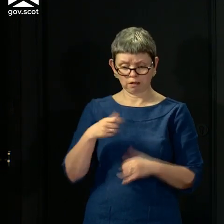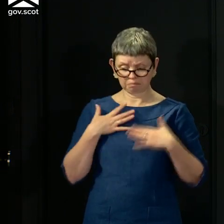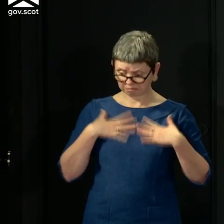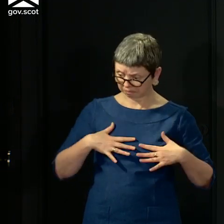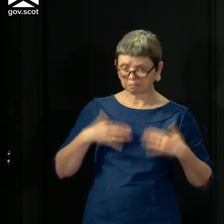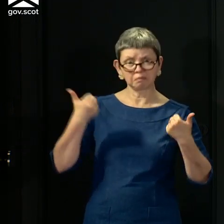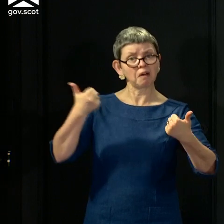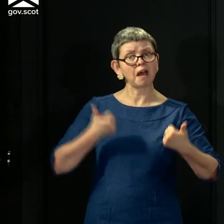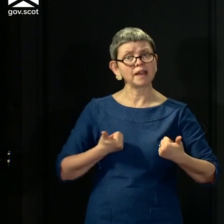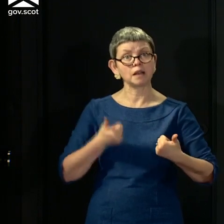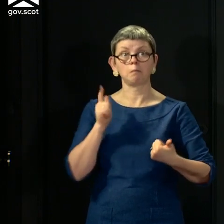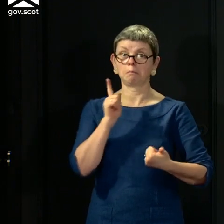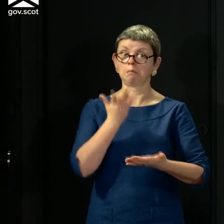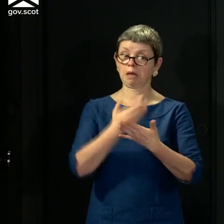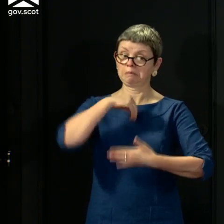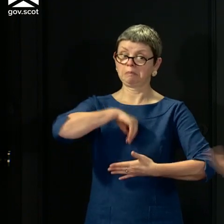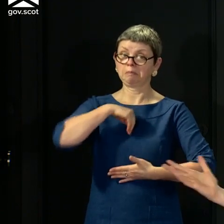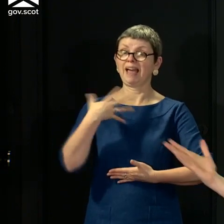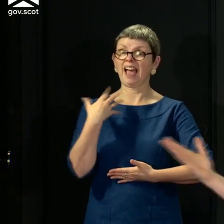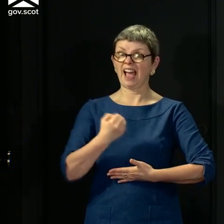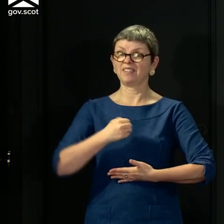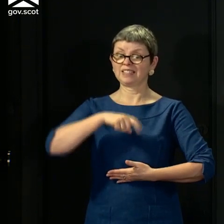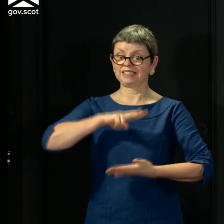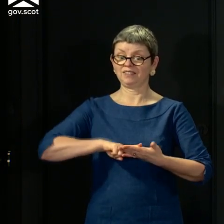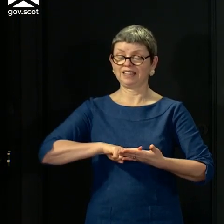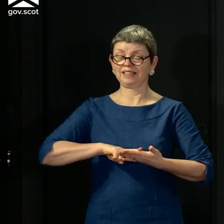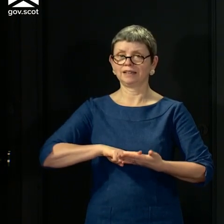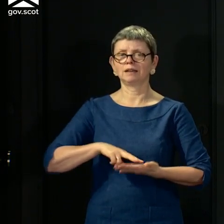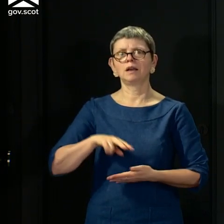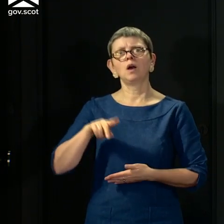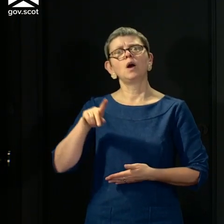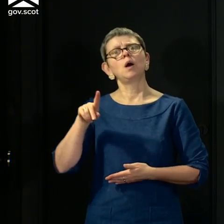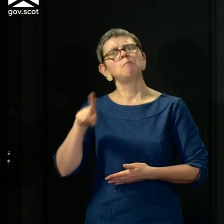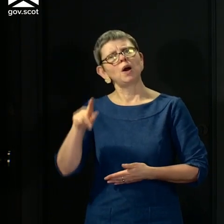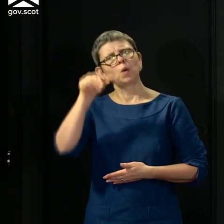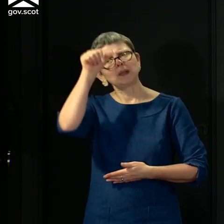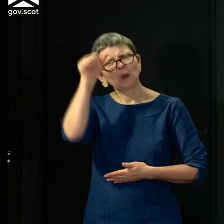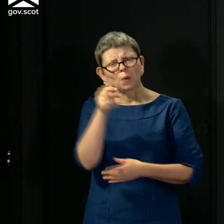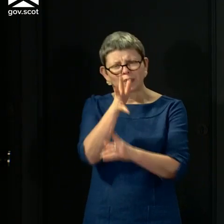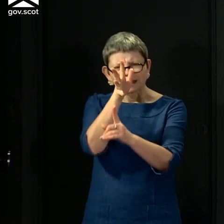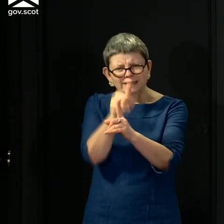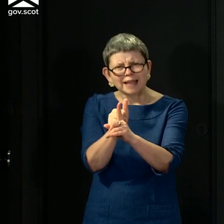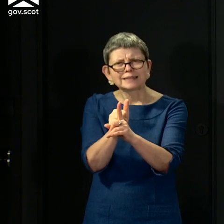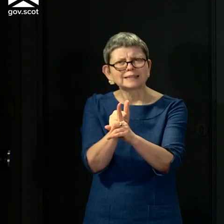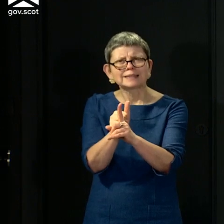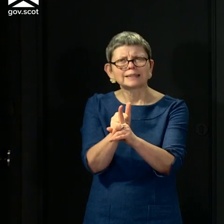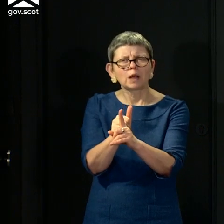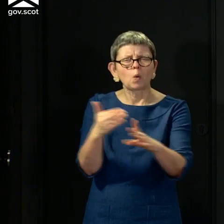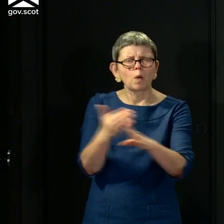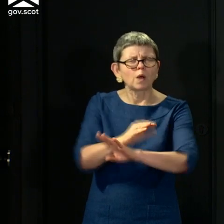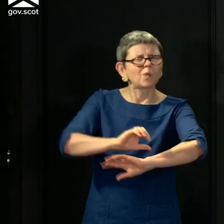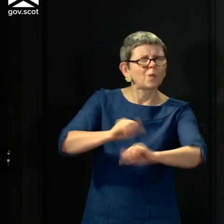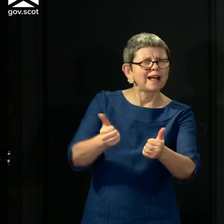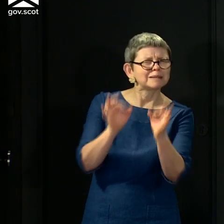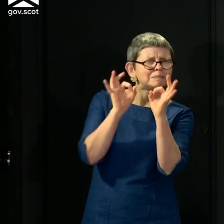sure that the test is as reliable in those cases as it is with the figures that Gregor's just given you for symptomatic cases. It's also, as I